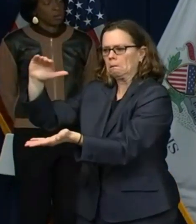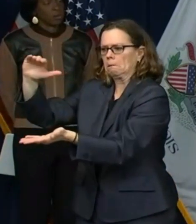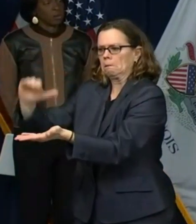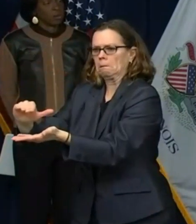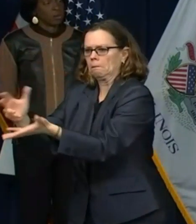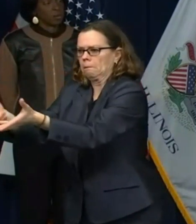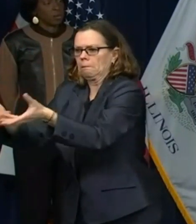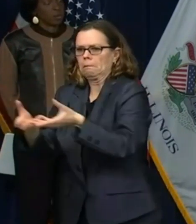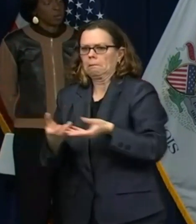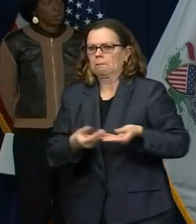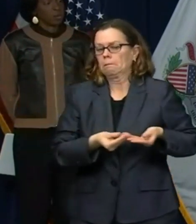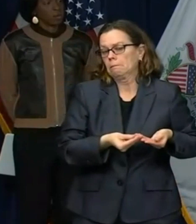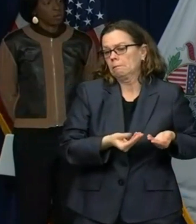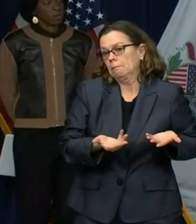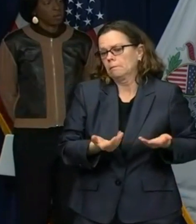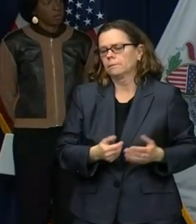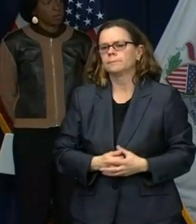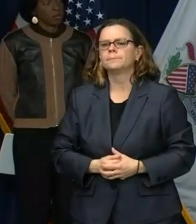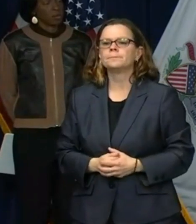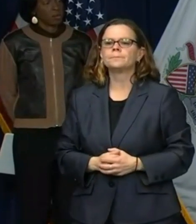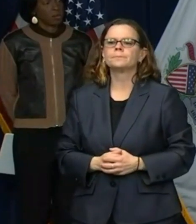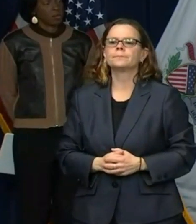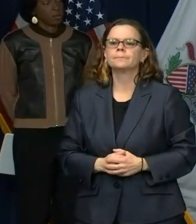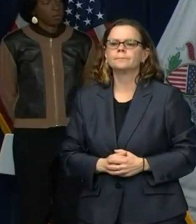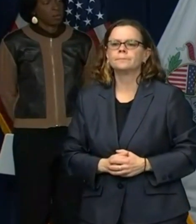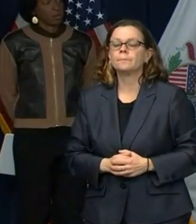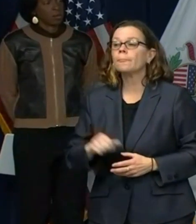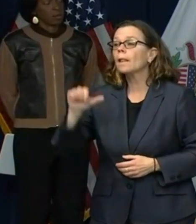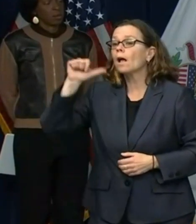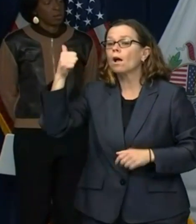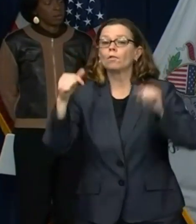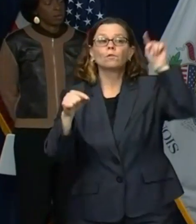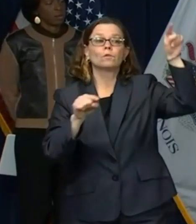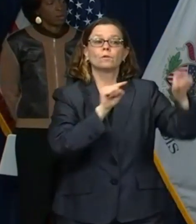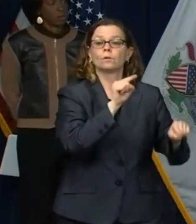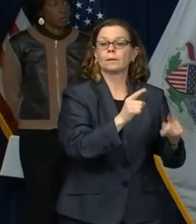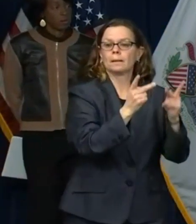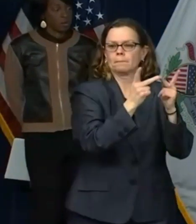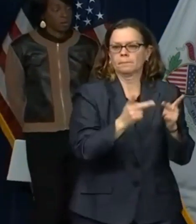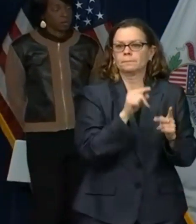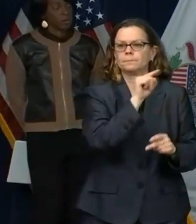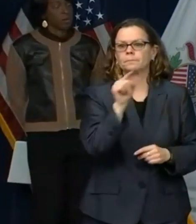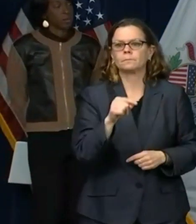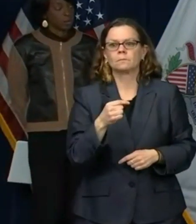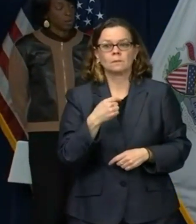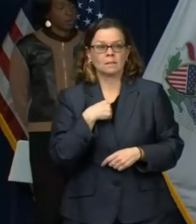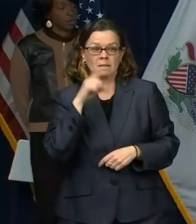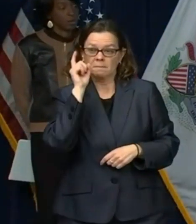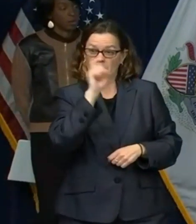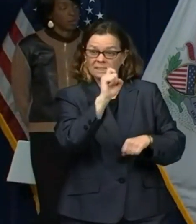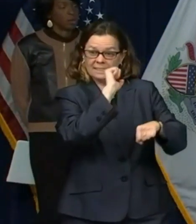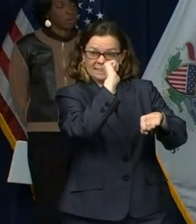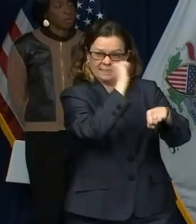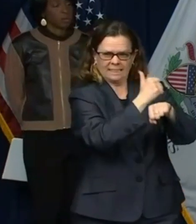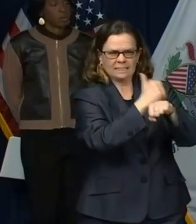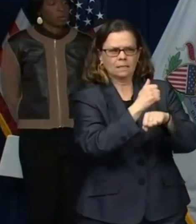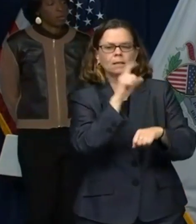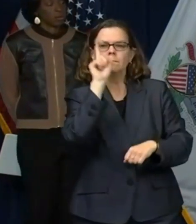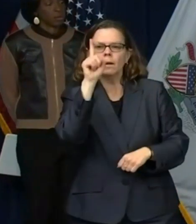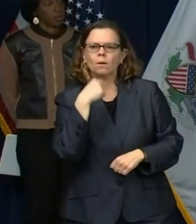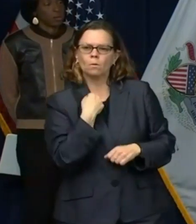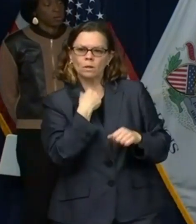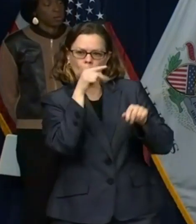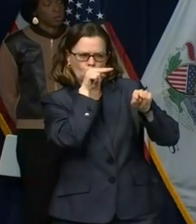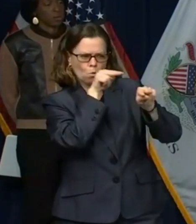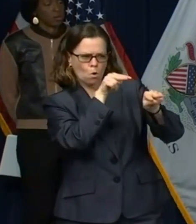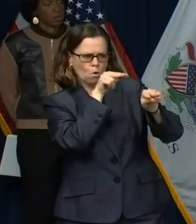spun up until there is the, you know, a projection that we will need that capability. And